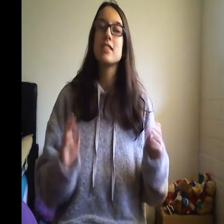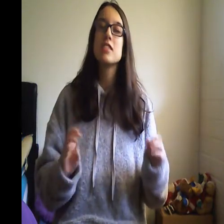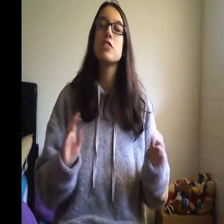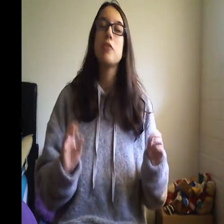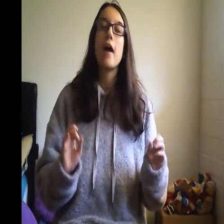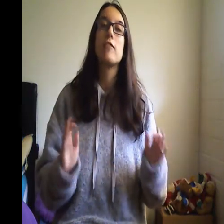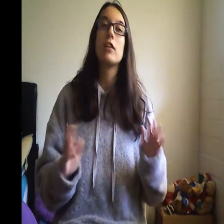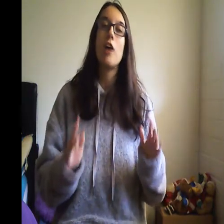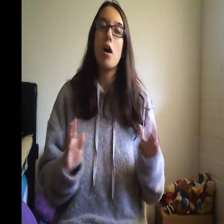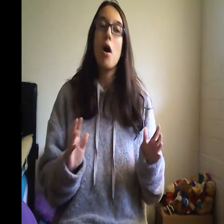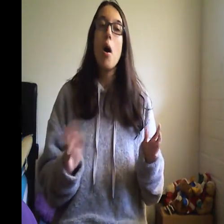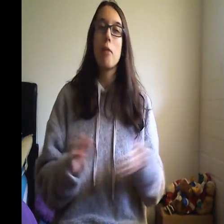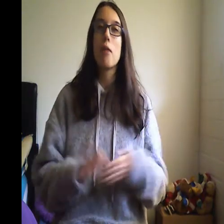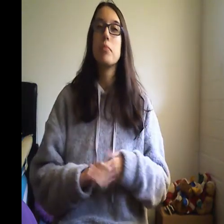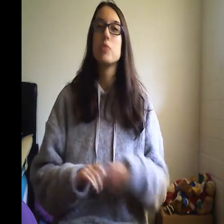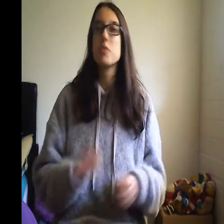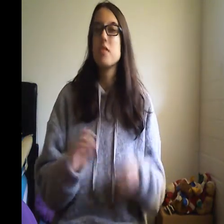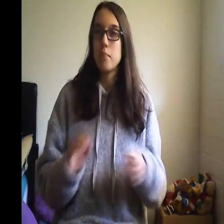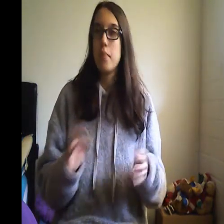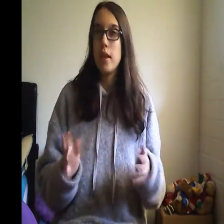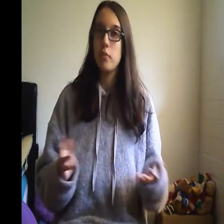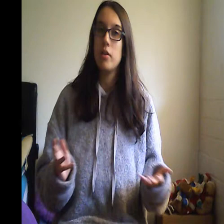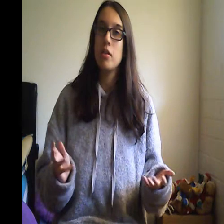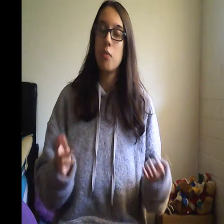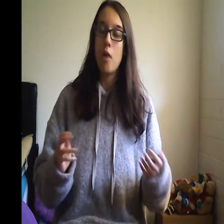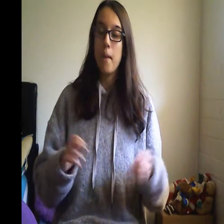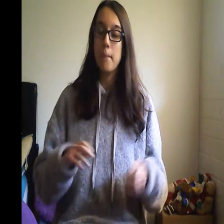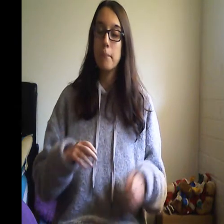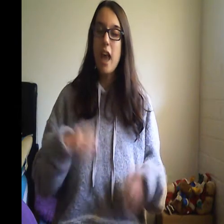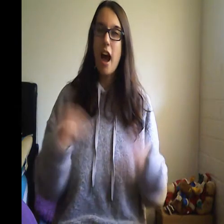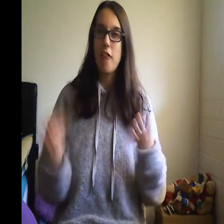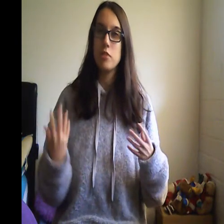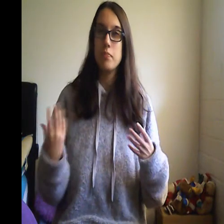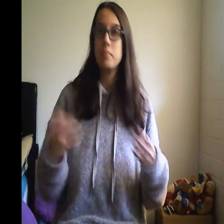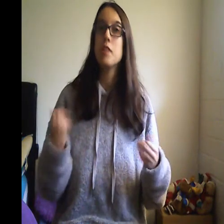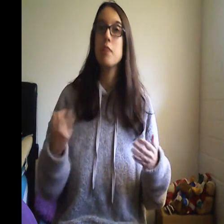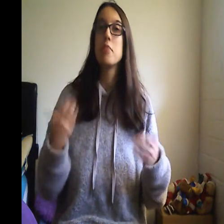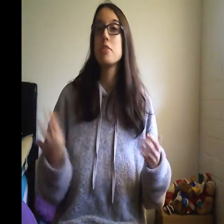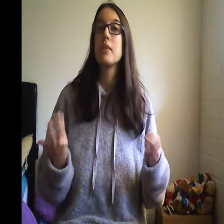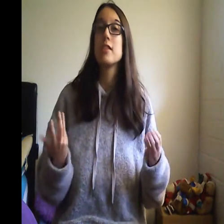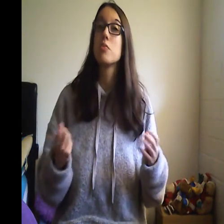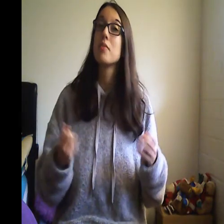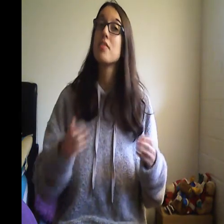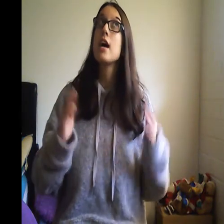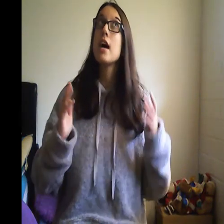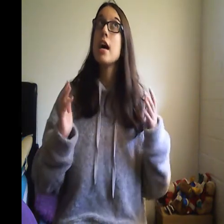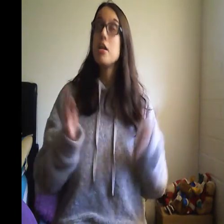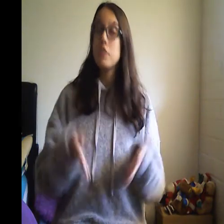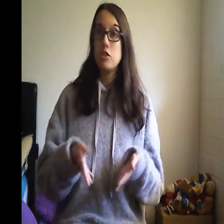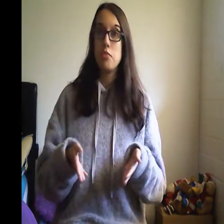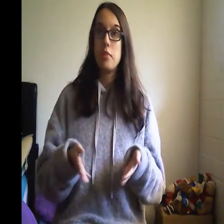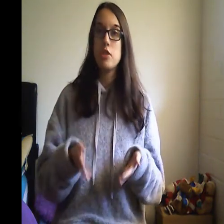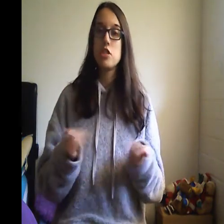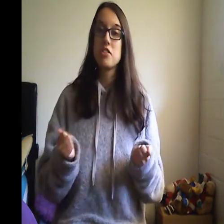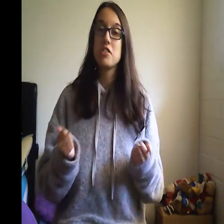have uh problems with some pain um after i'm done brushing my teeth with the toothbrush so yeah